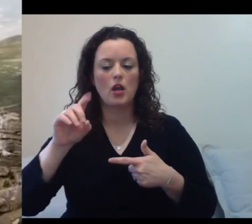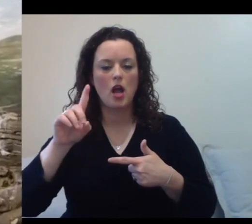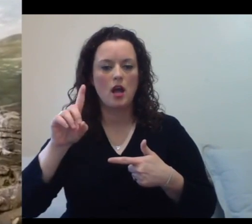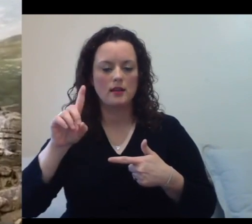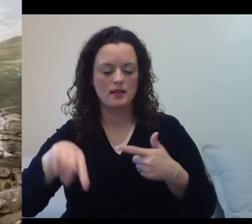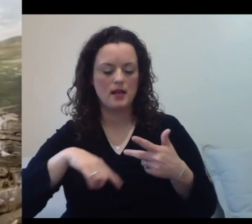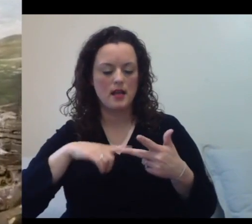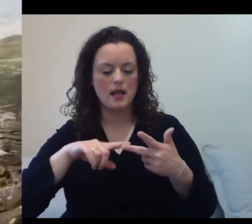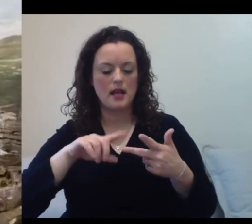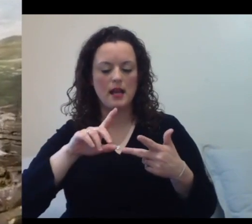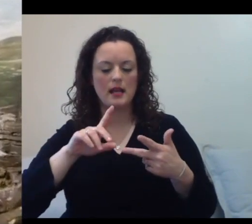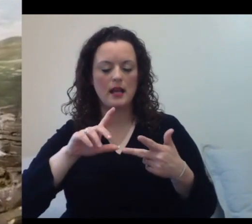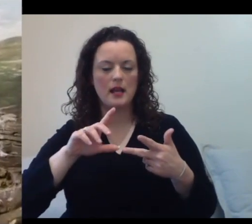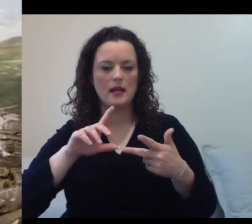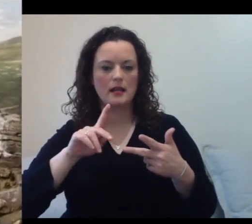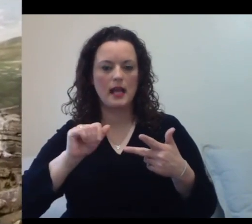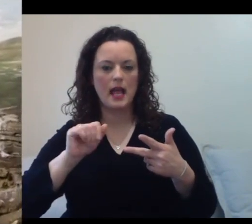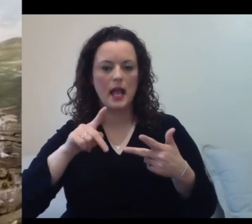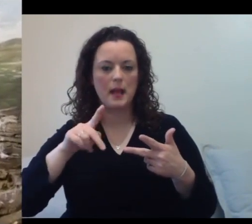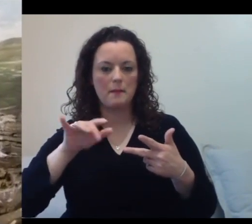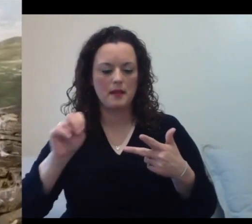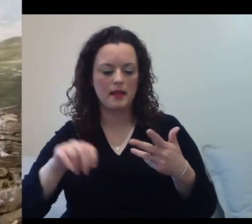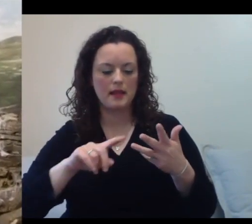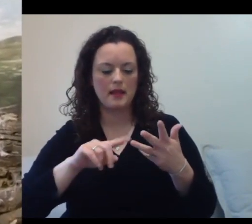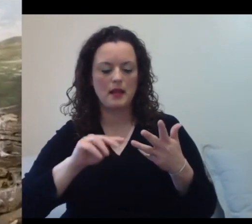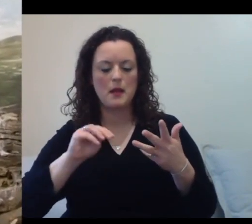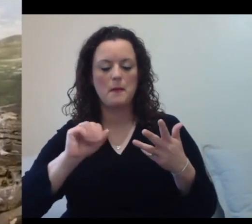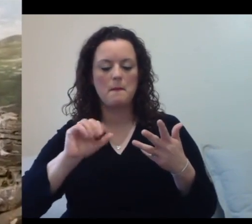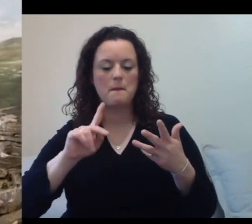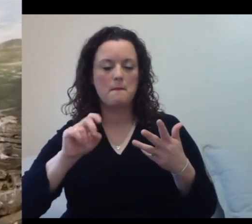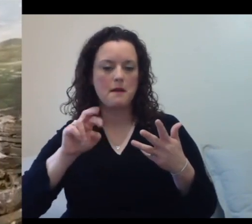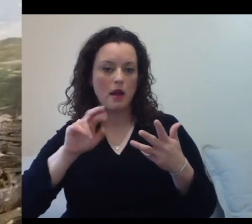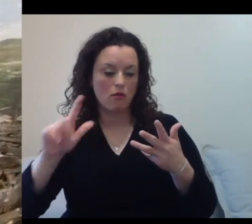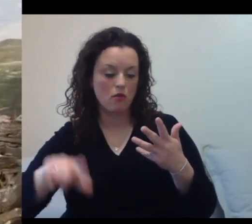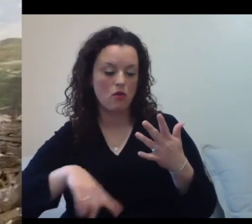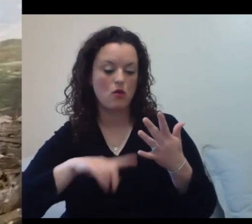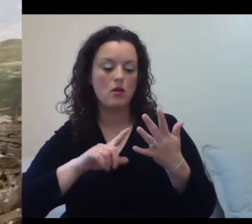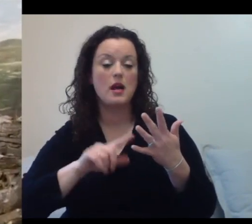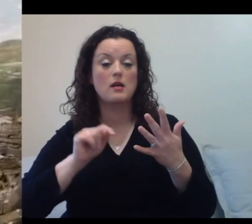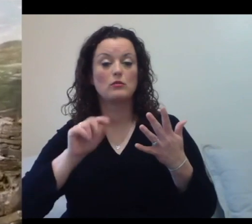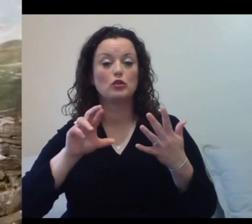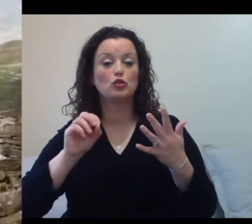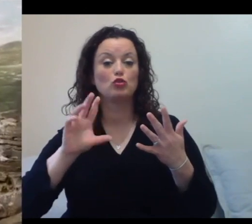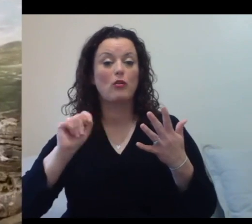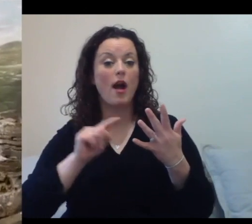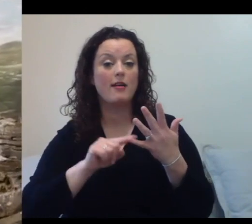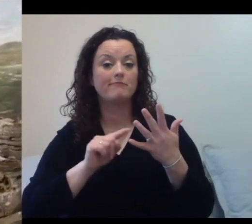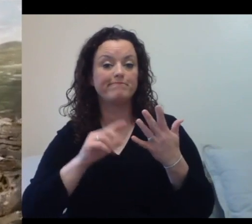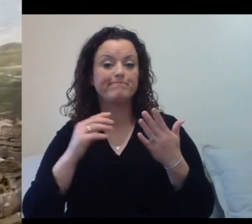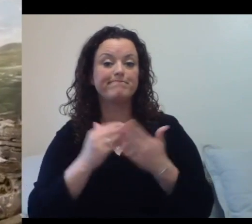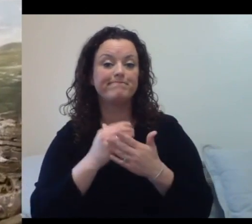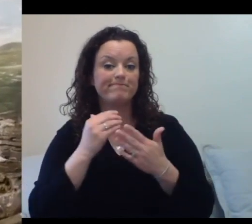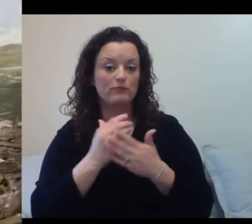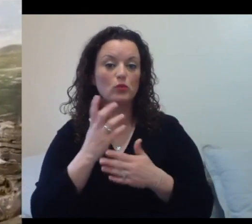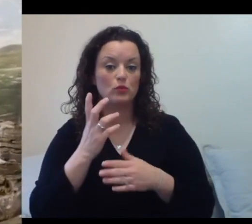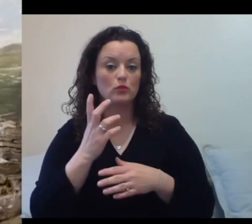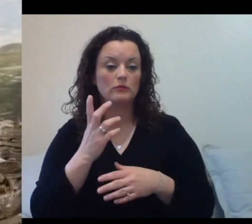We also feed out trout, which is a new fish for us, but it's really high in fat. That's the big thing penguins need. They need a very high-fat